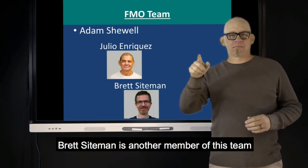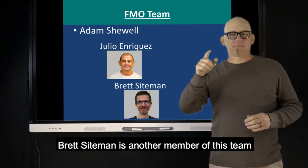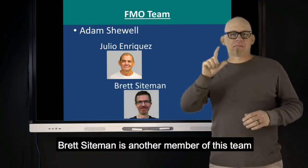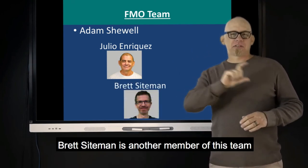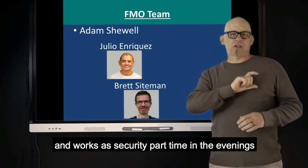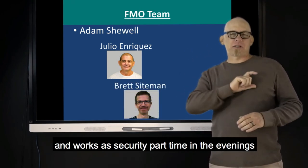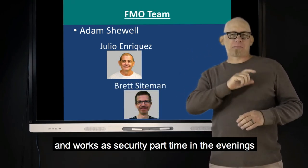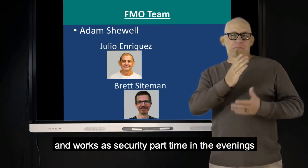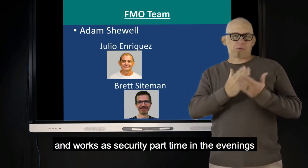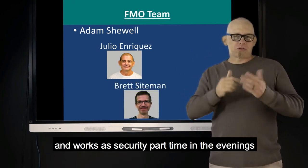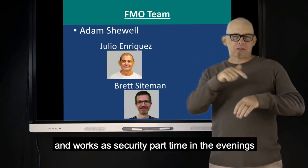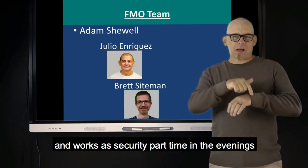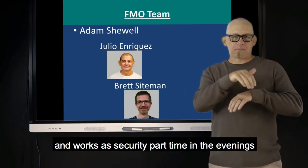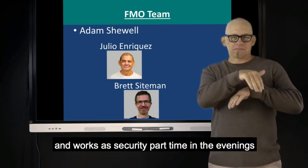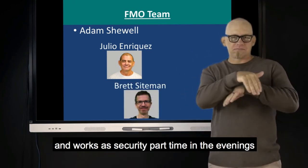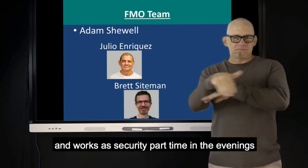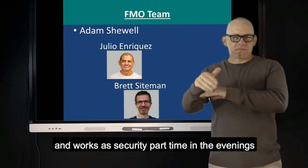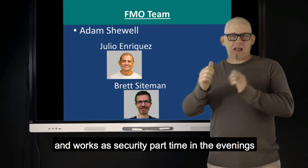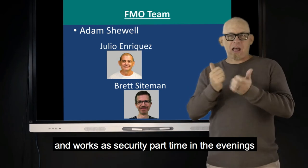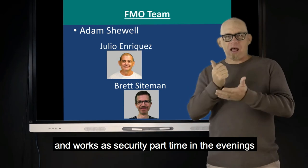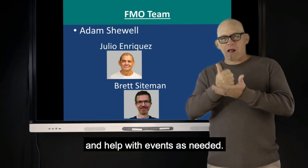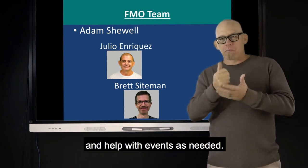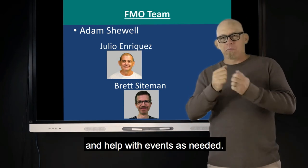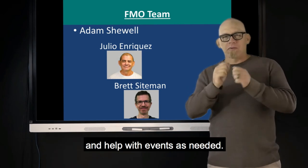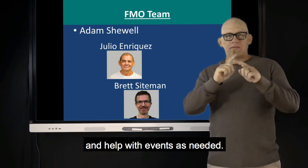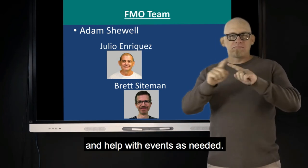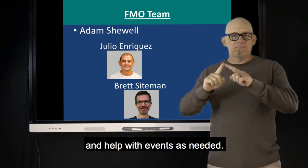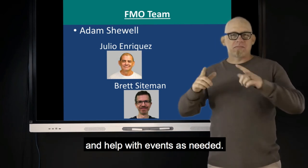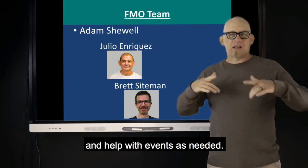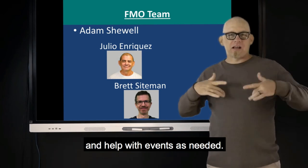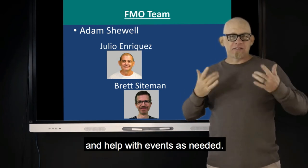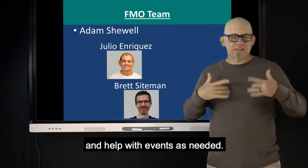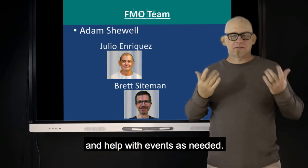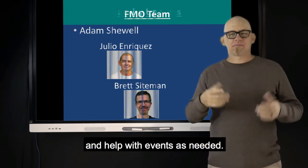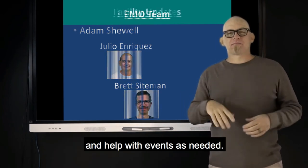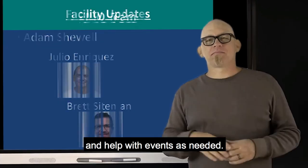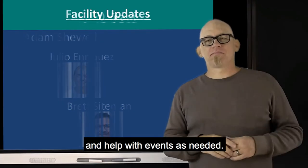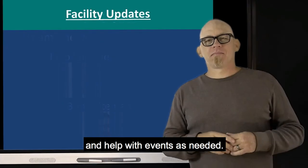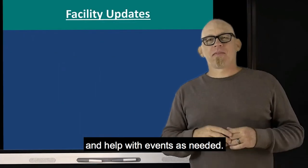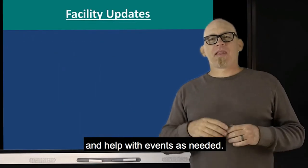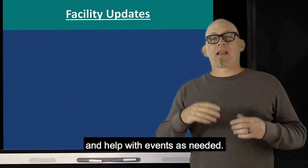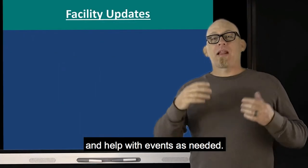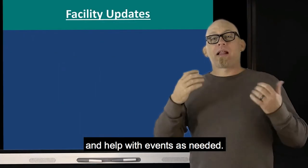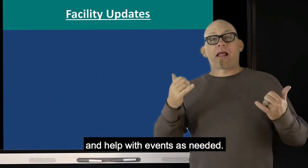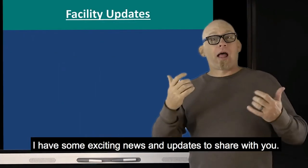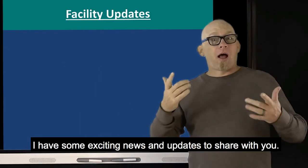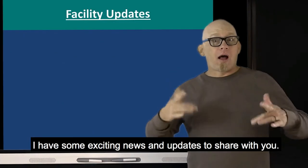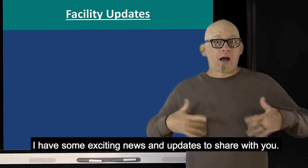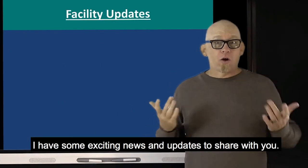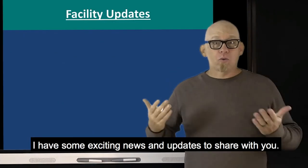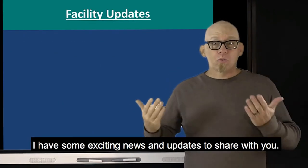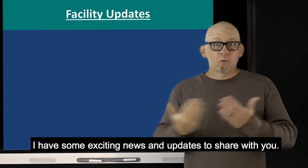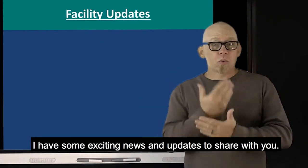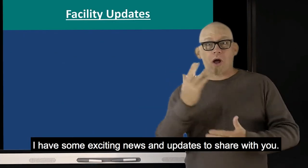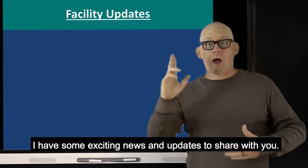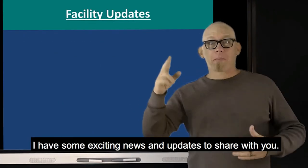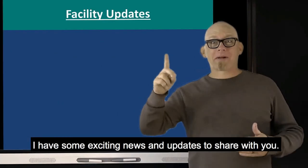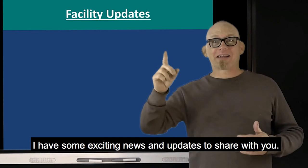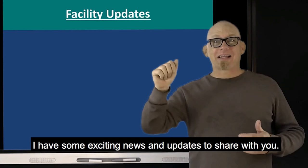Seitzman does part-time security and helps with different events here at the center. I've got